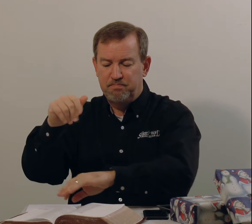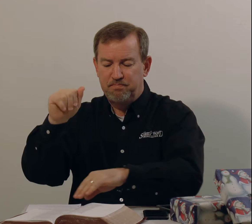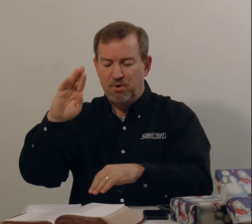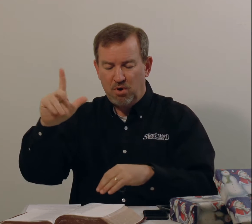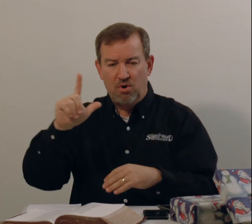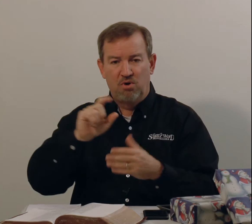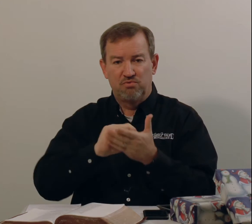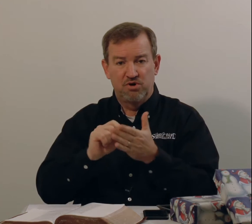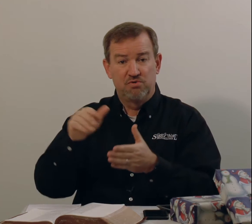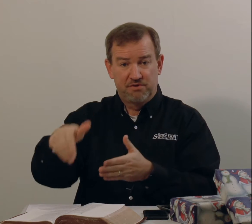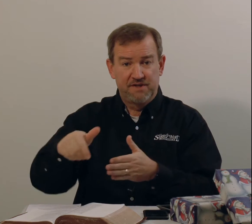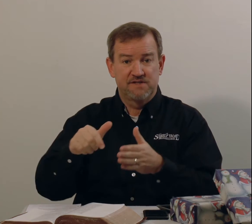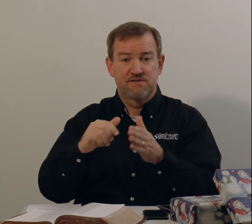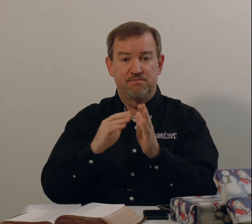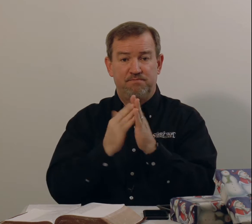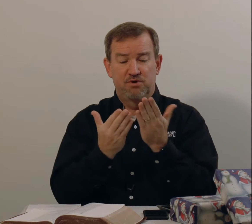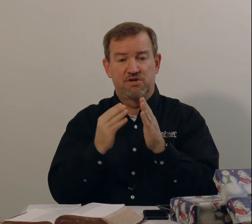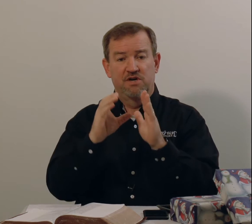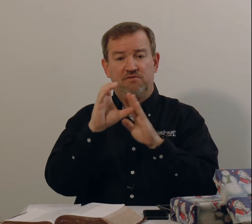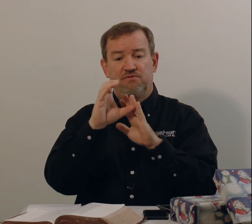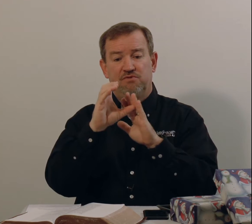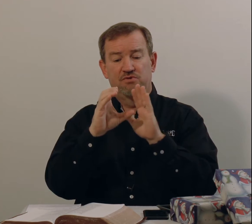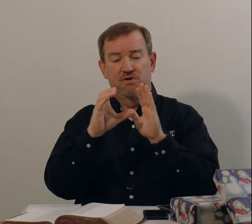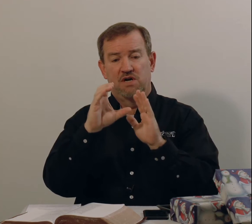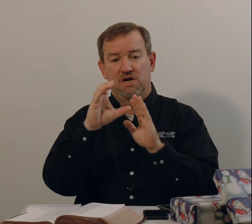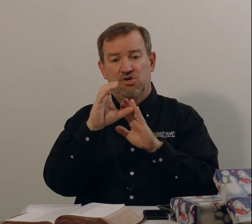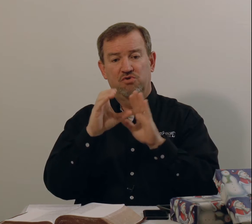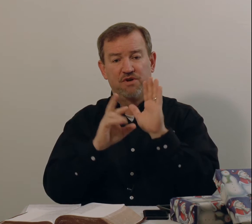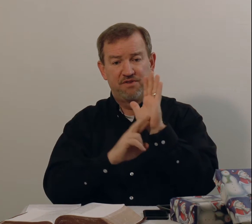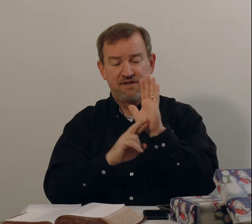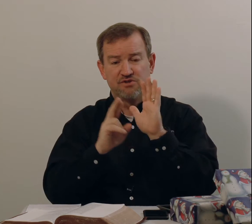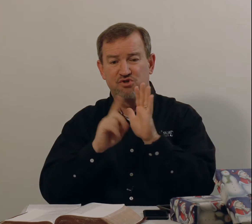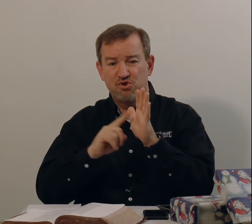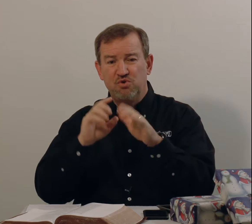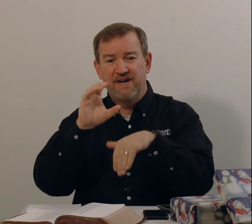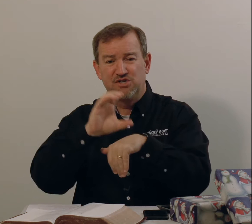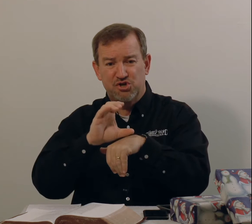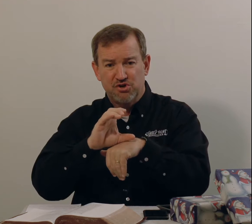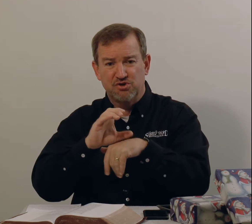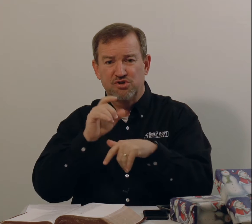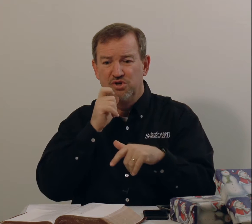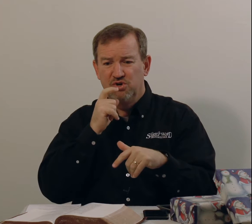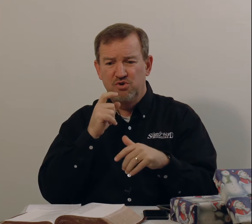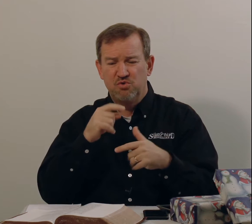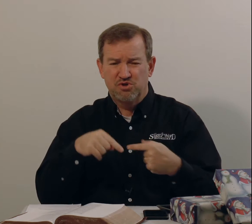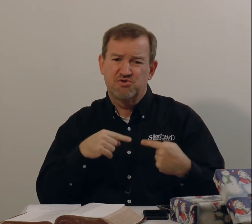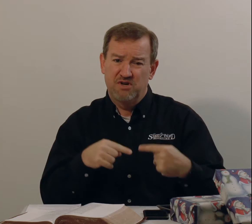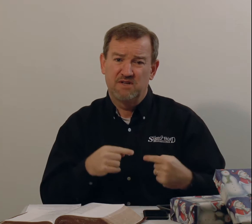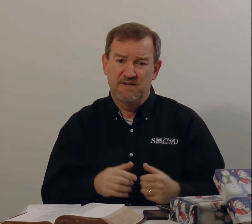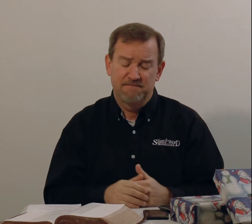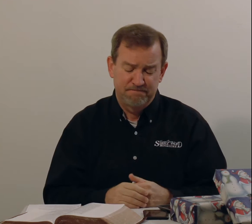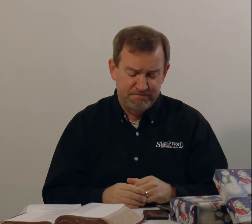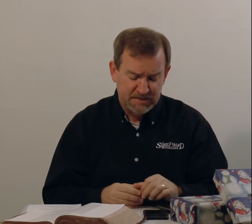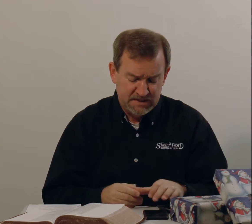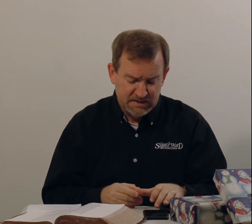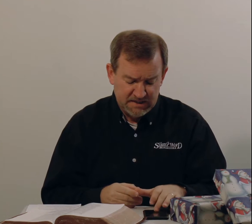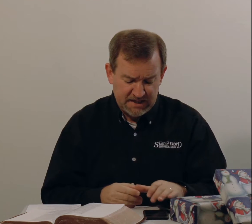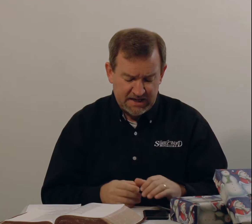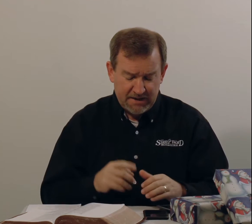Paul wrote this book of, uh, uh, Corinthians to a church who was struggling. And I